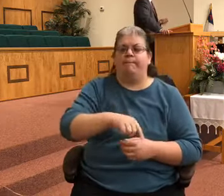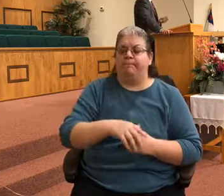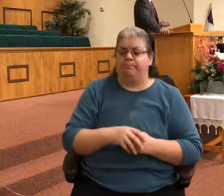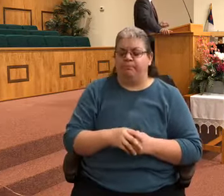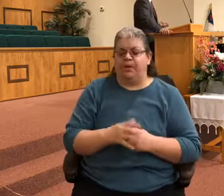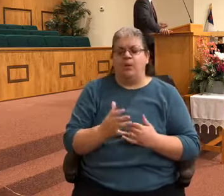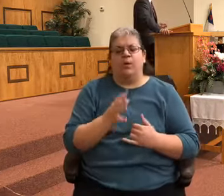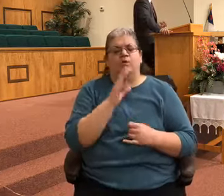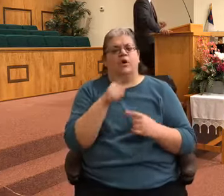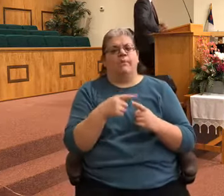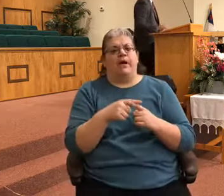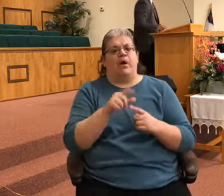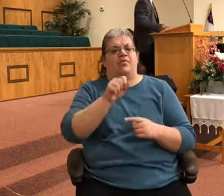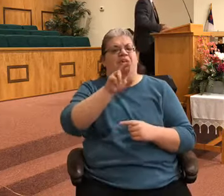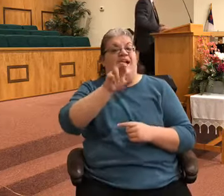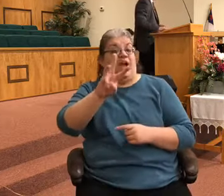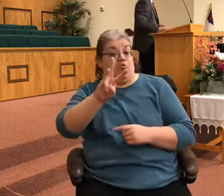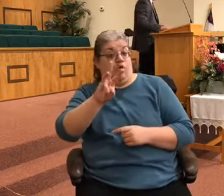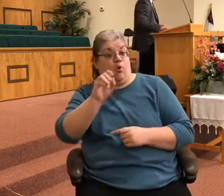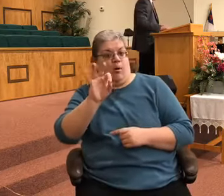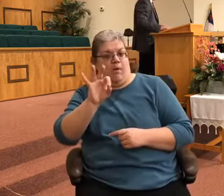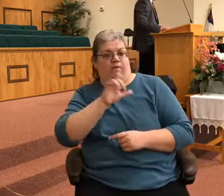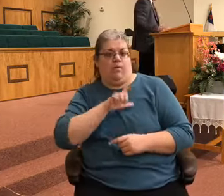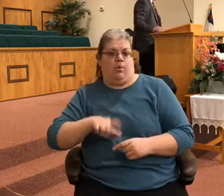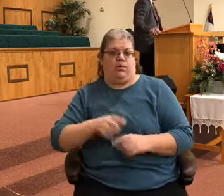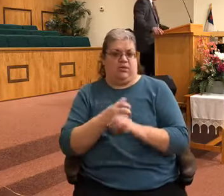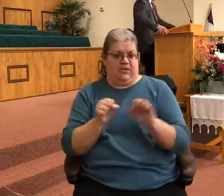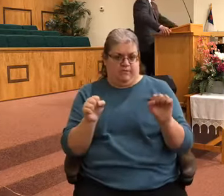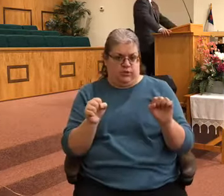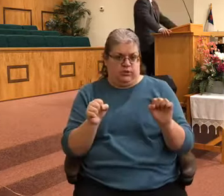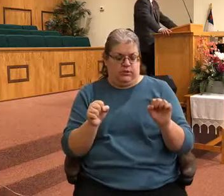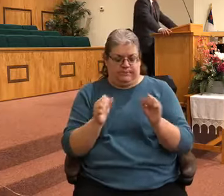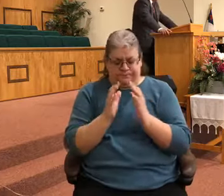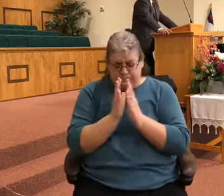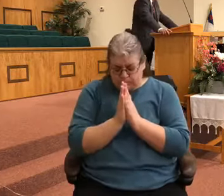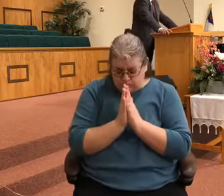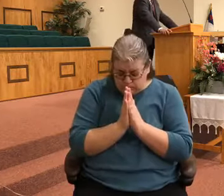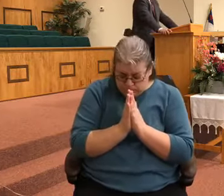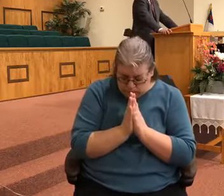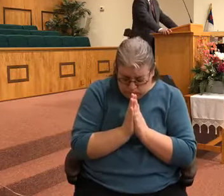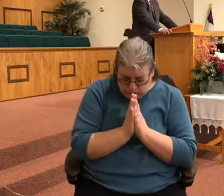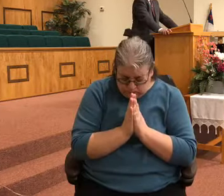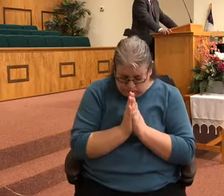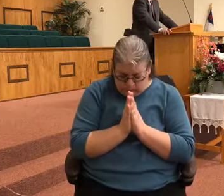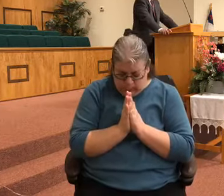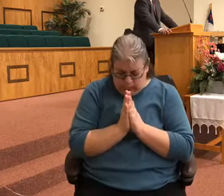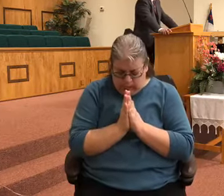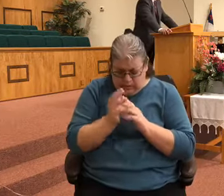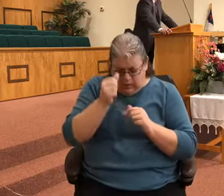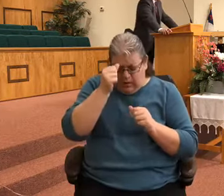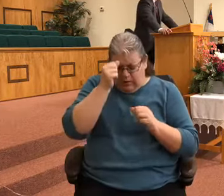deliverance. That will be our title. Father, am thankful for your holy word. And I'm thankful for these